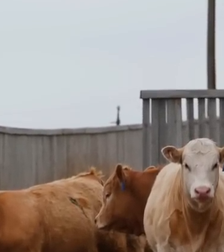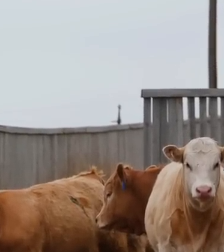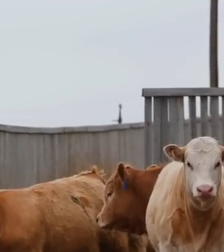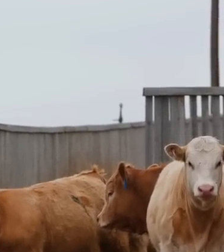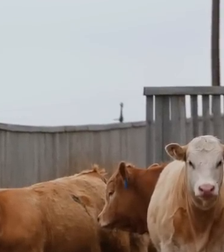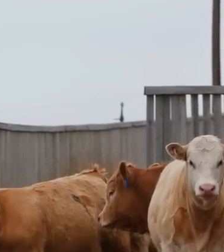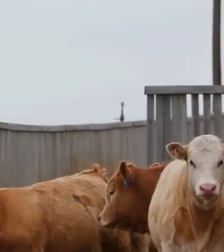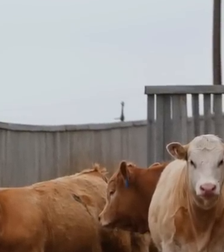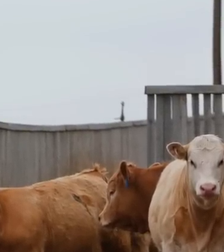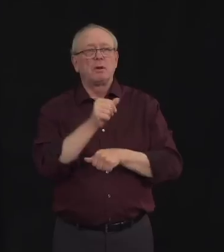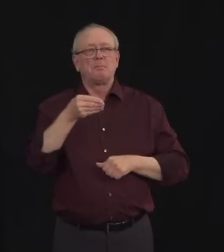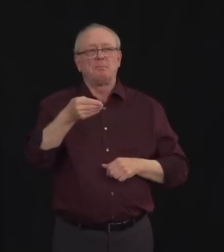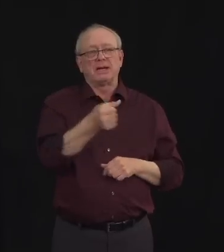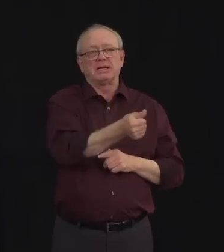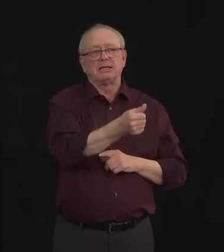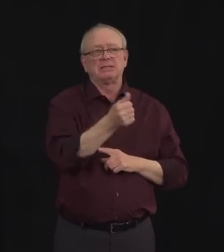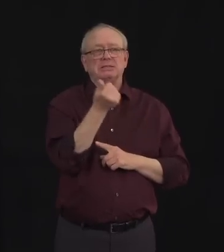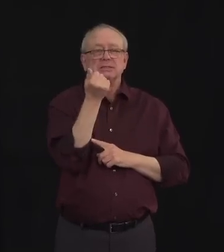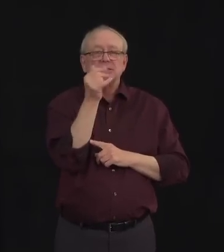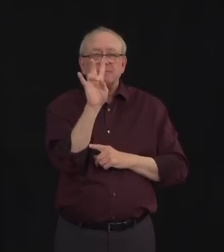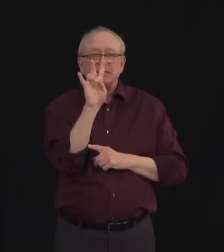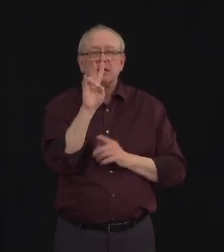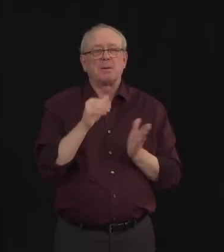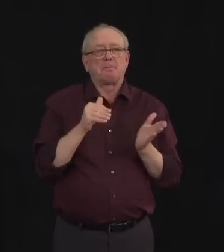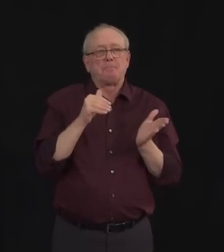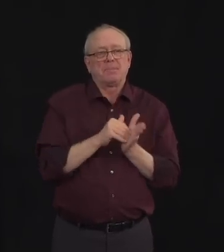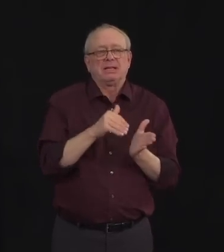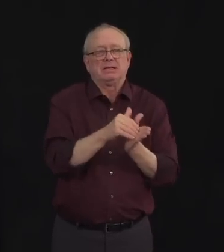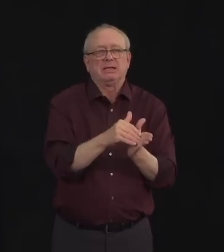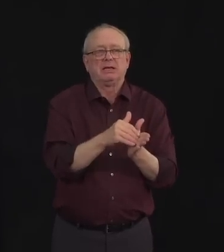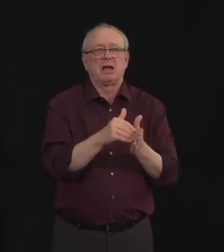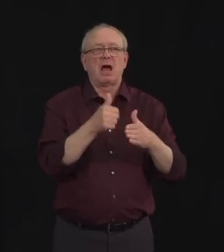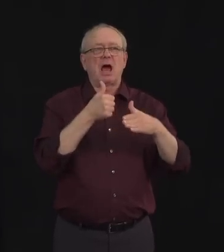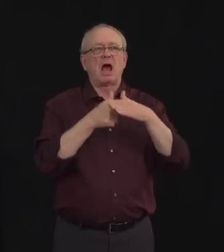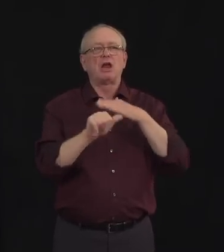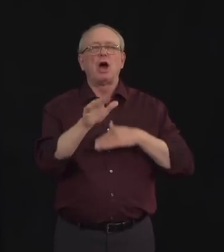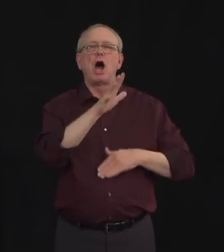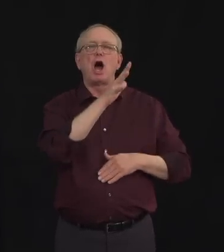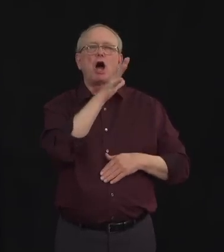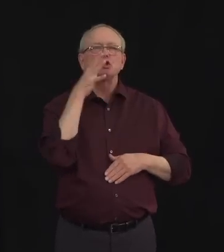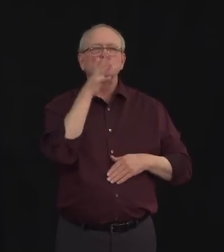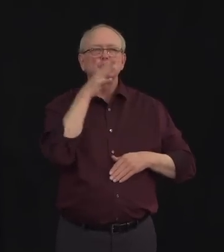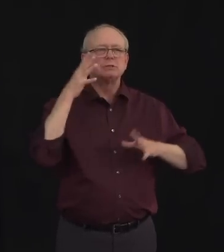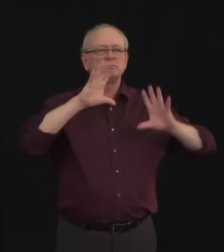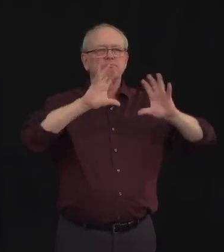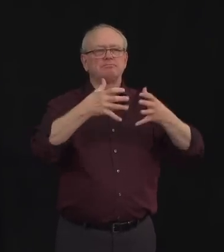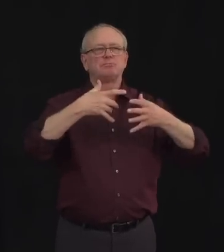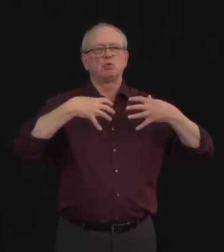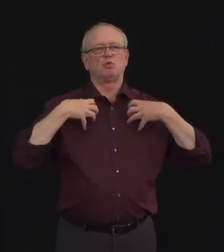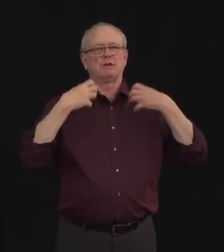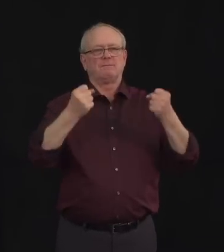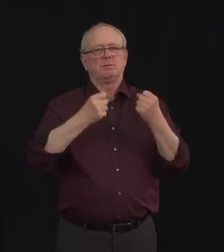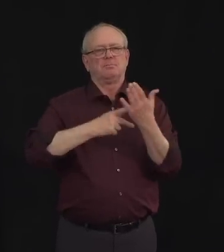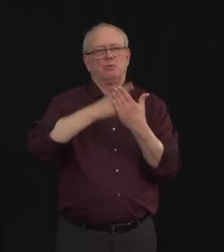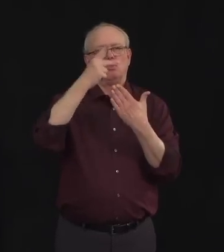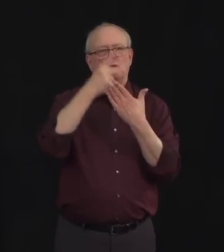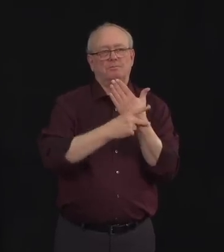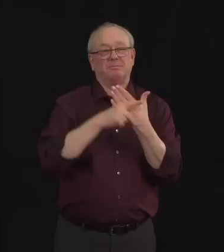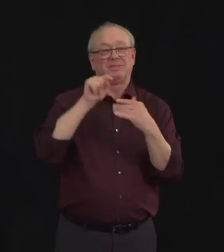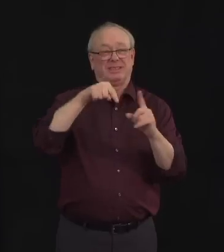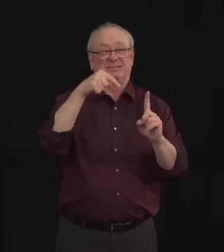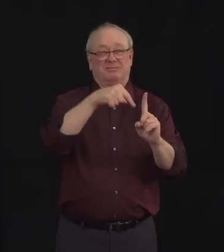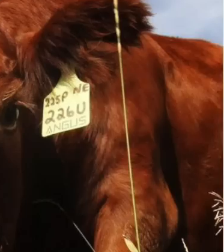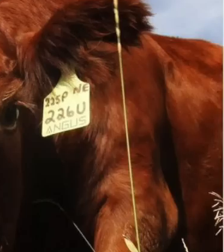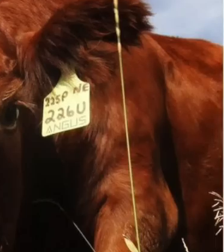through the AgriRecovery program, which is a joint venture between the federal government and the provinces.